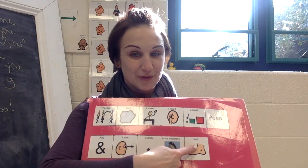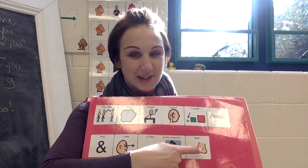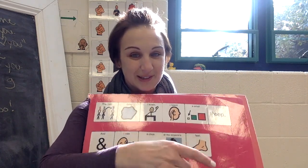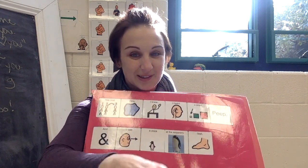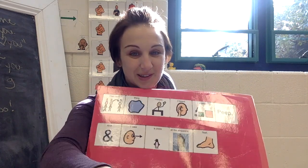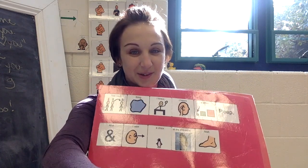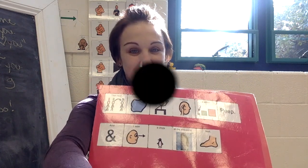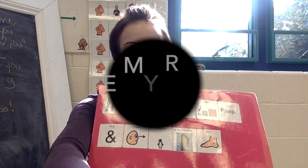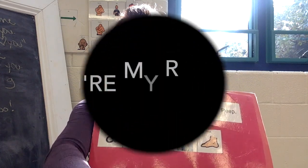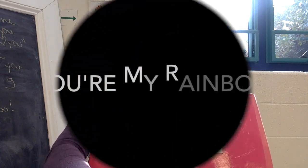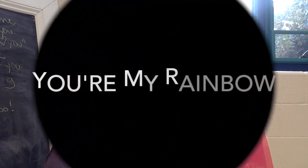beep.